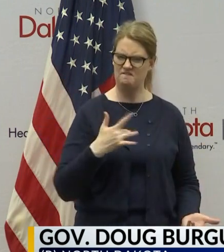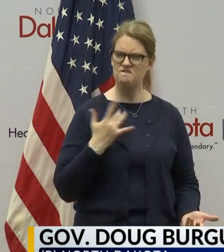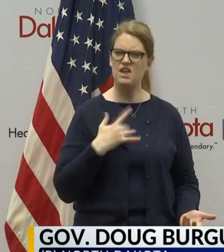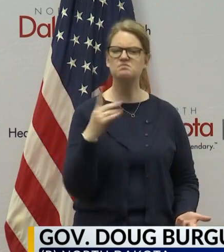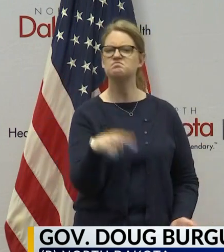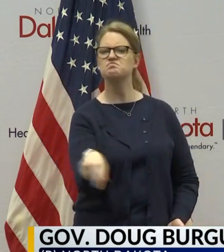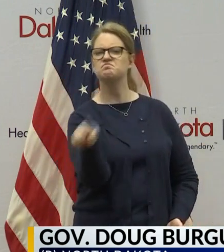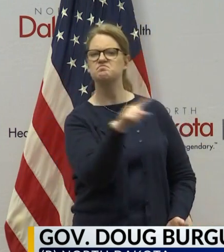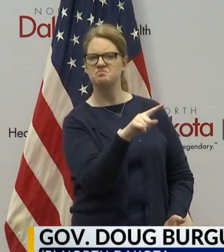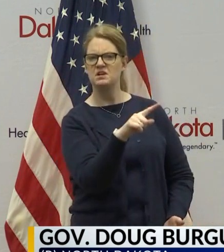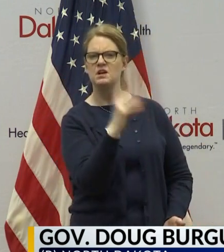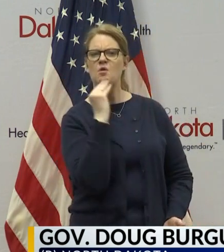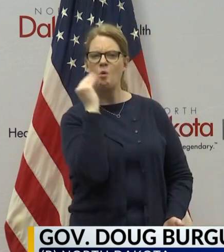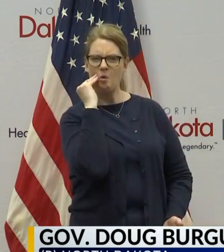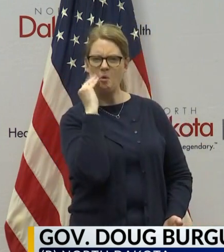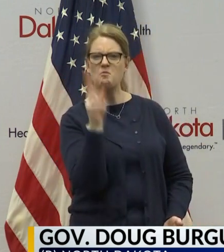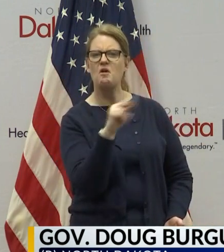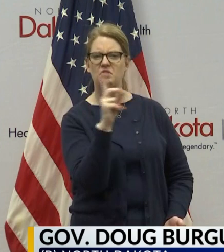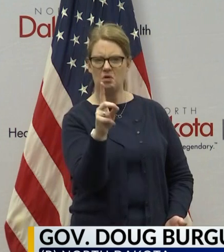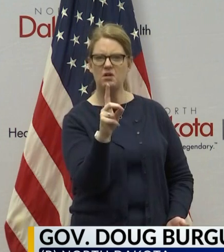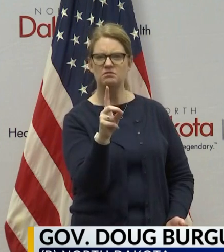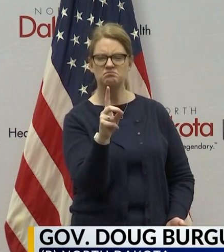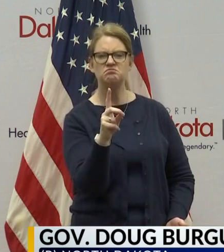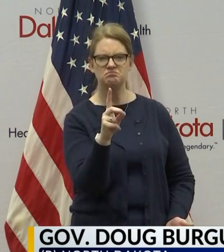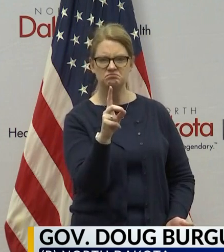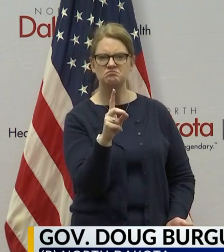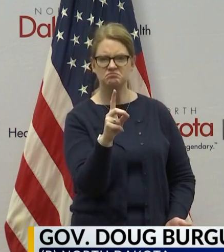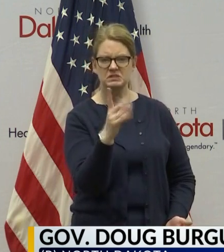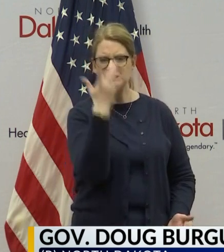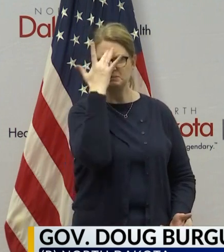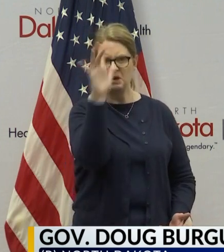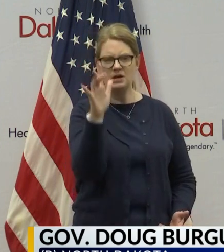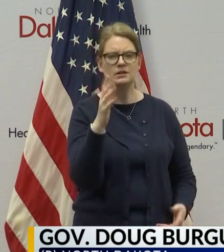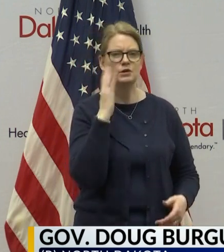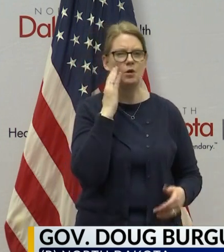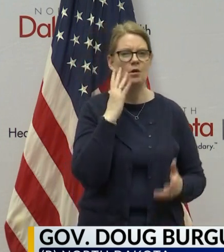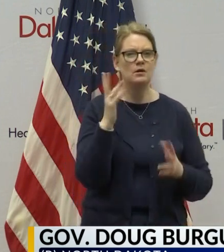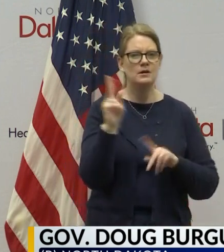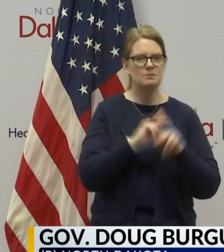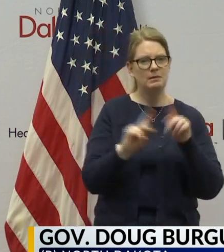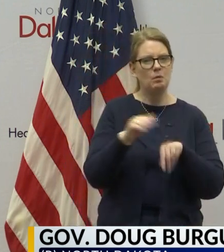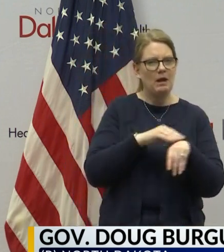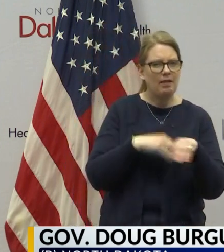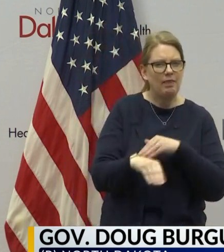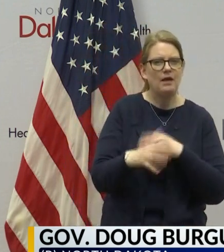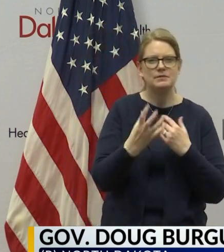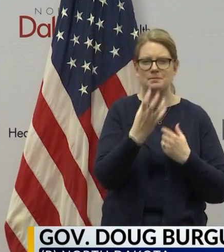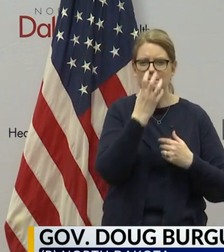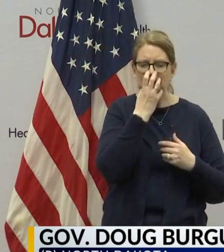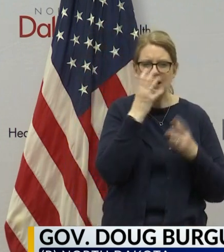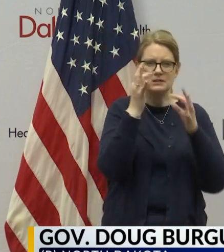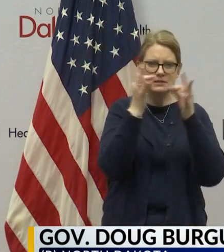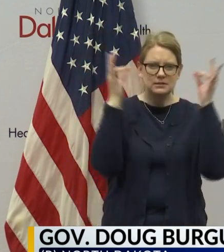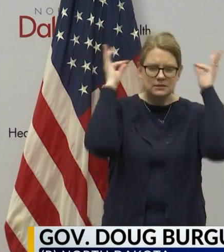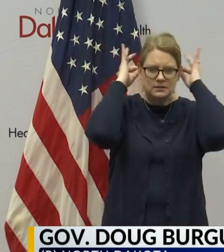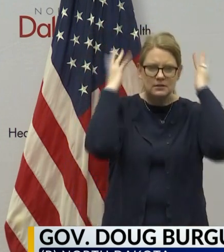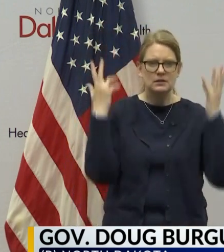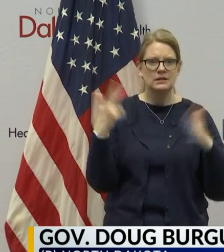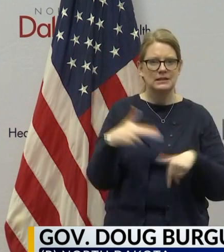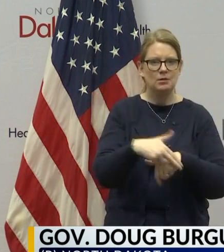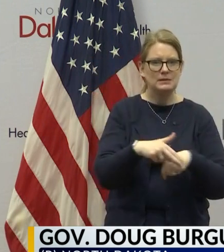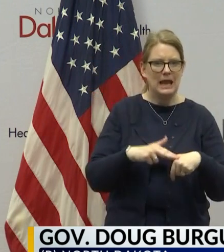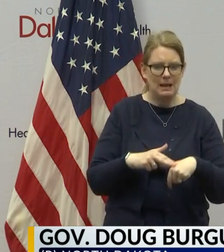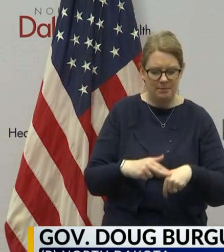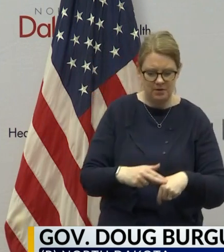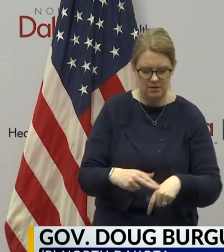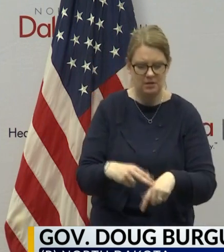whether it's having your employees wear masks, whether it's the people stocking shelves wear gloves, whether it's putting tape on the ground